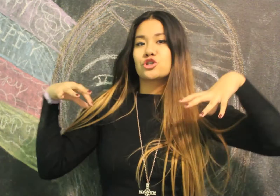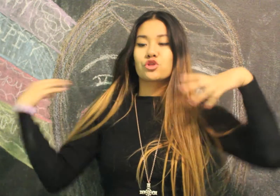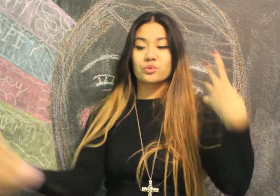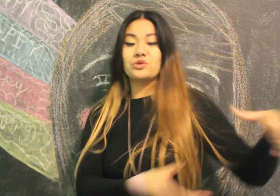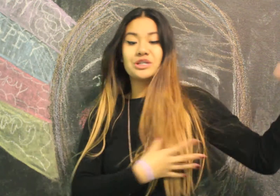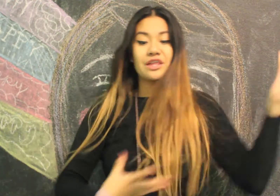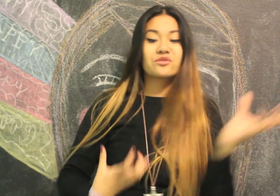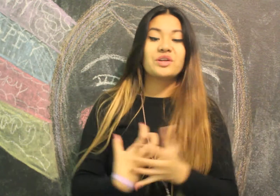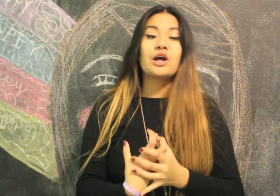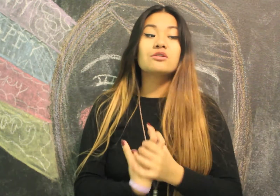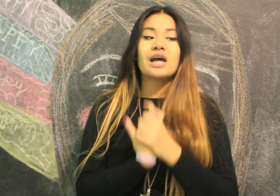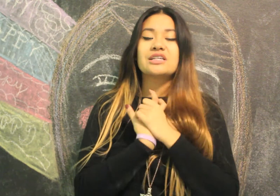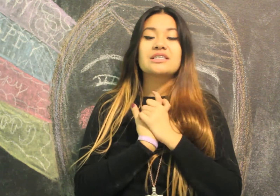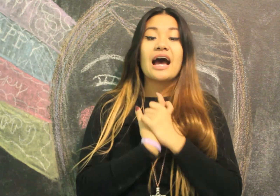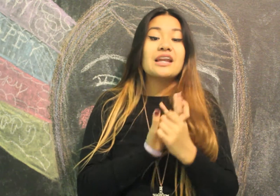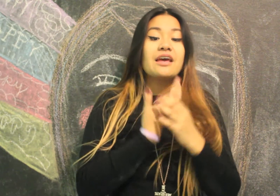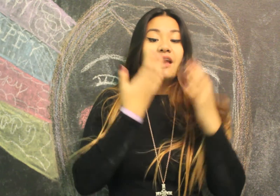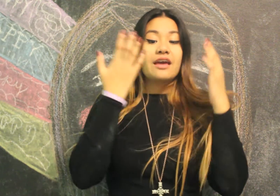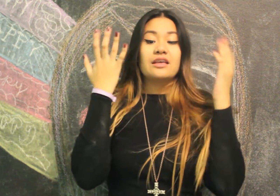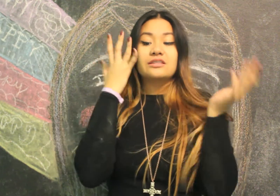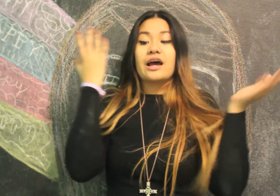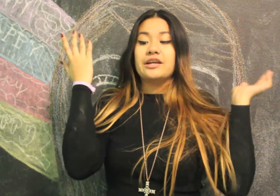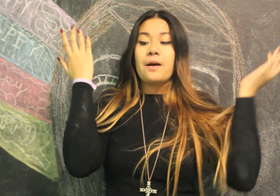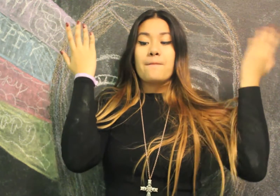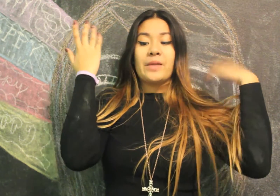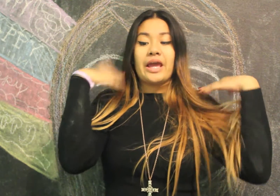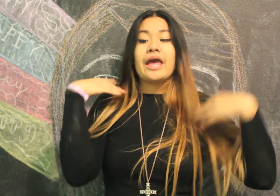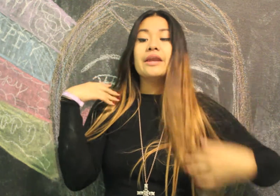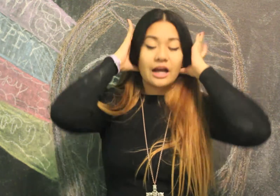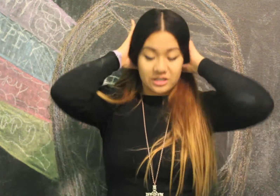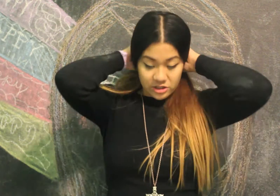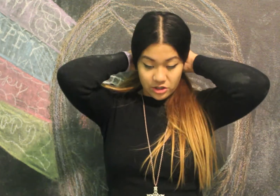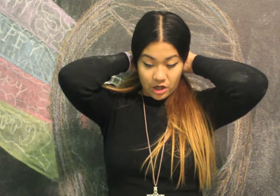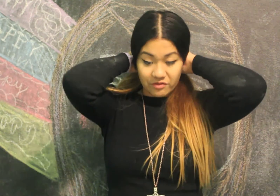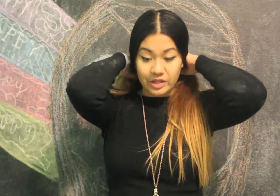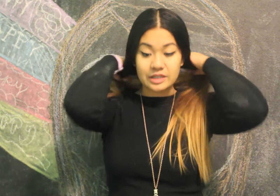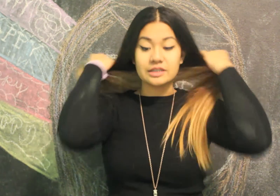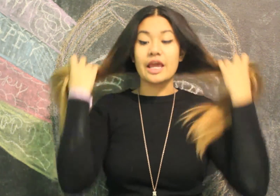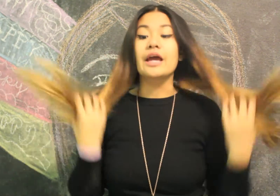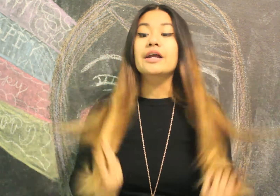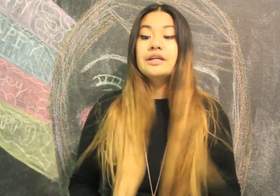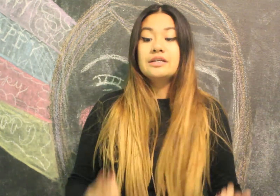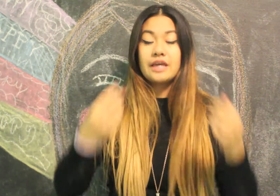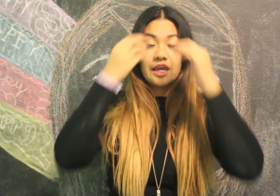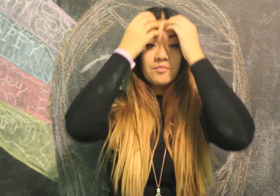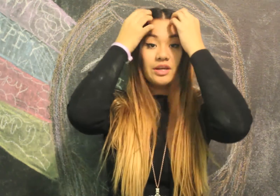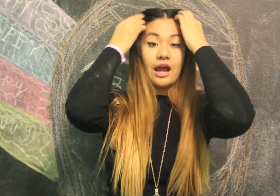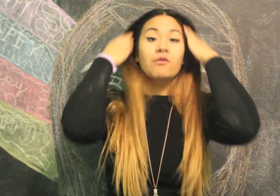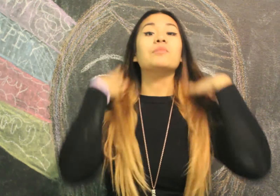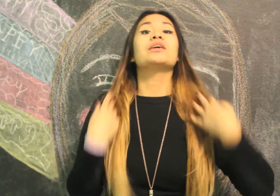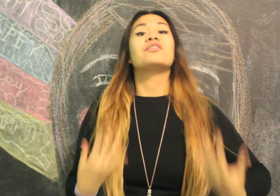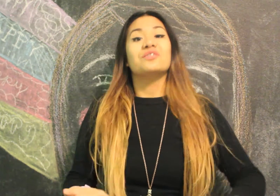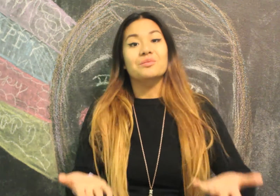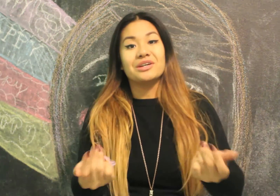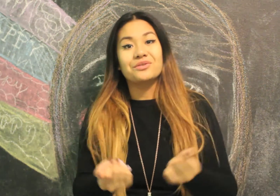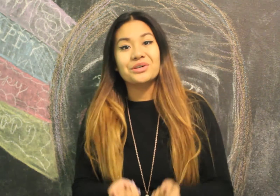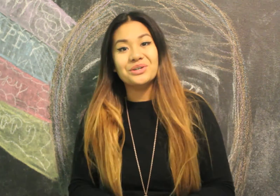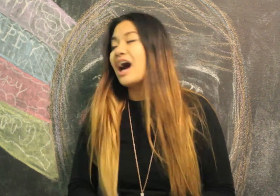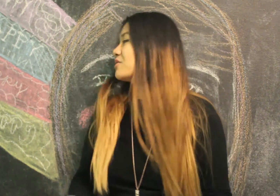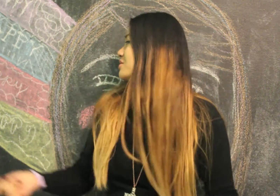just threw together videos. I just had inside my head I just thought of this and it came and now I'm here filming for you I don't